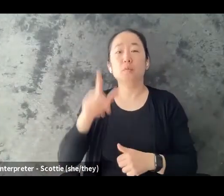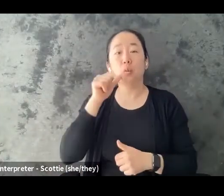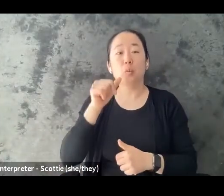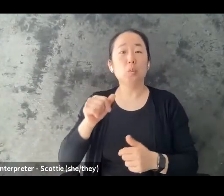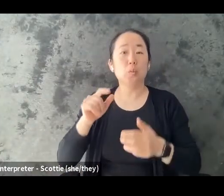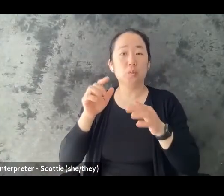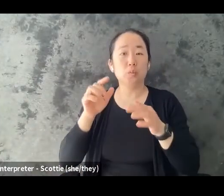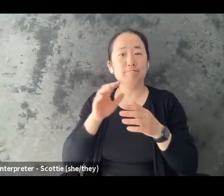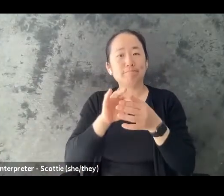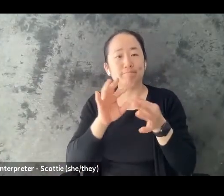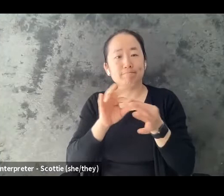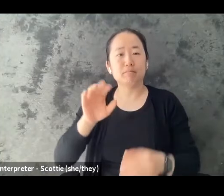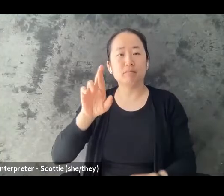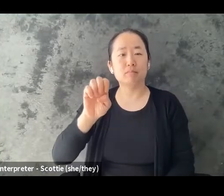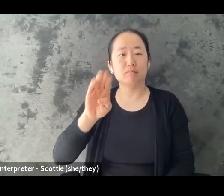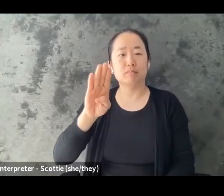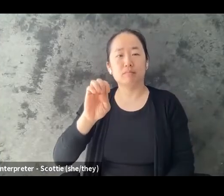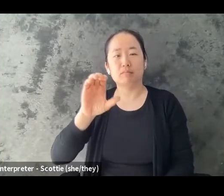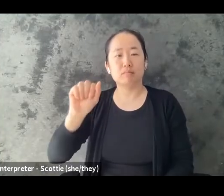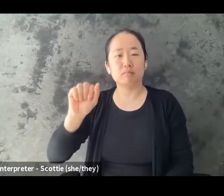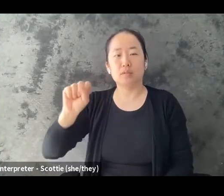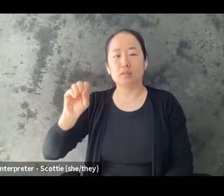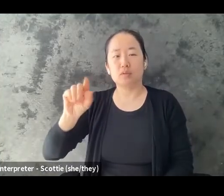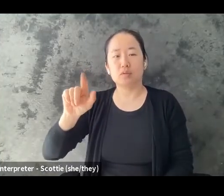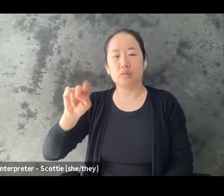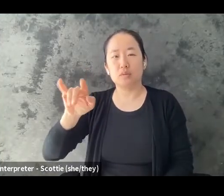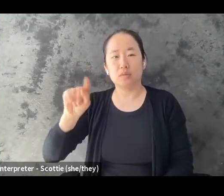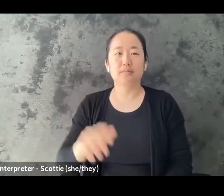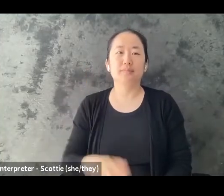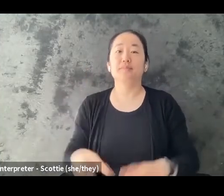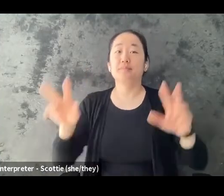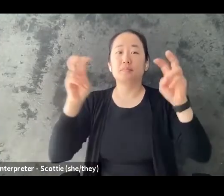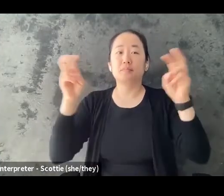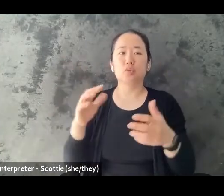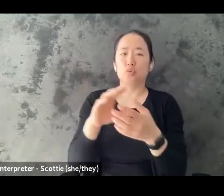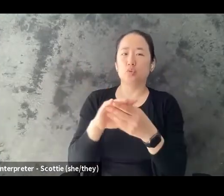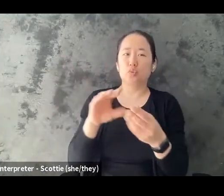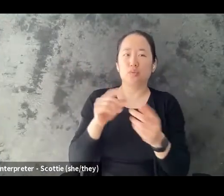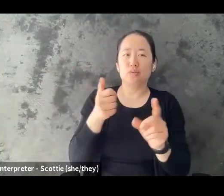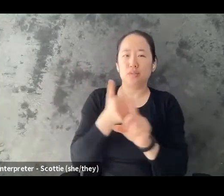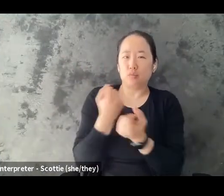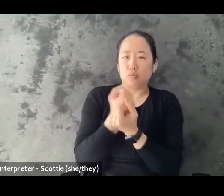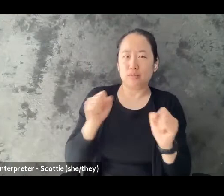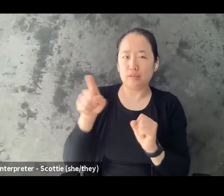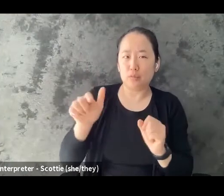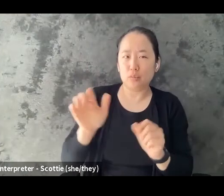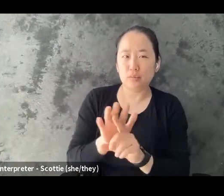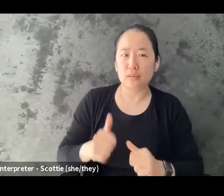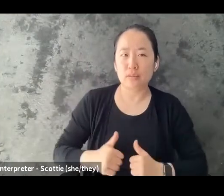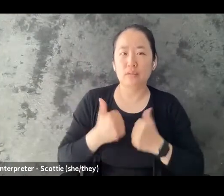She says, stories save your life and stories are your life. We are our stories. Stories that can be both prison